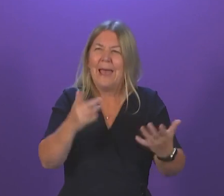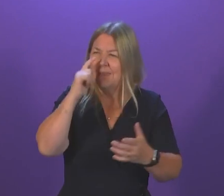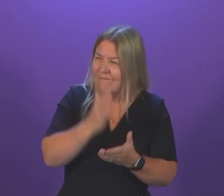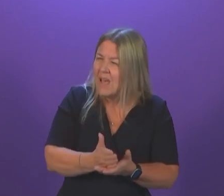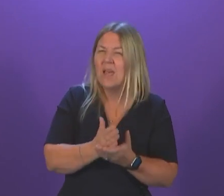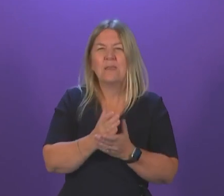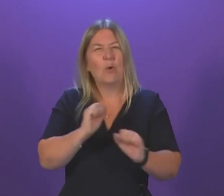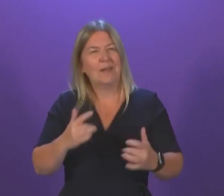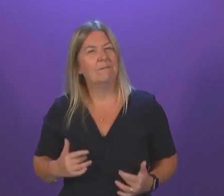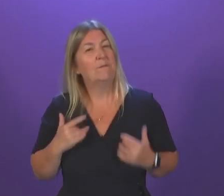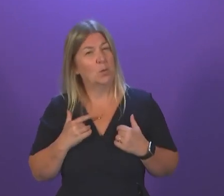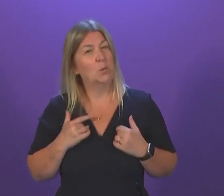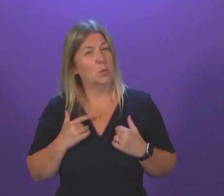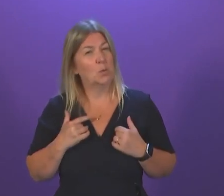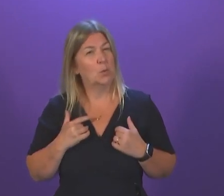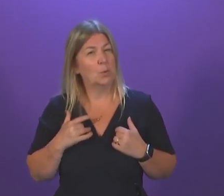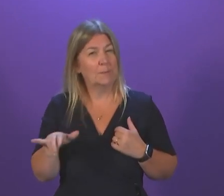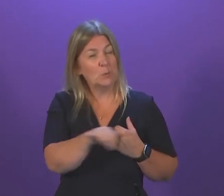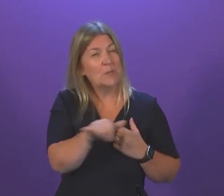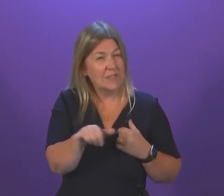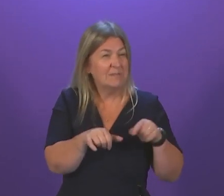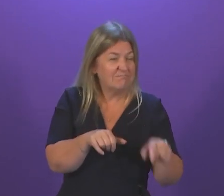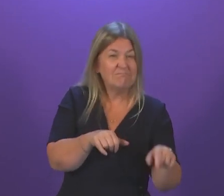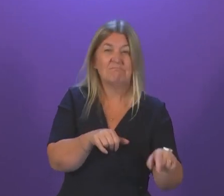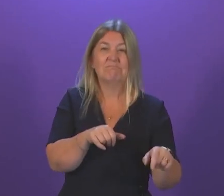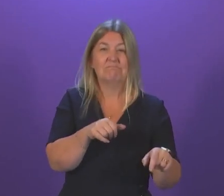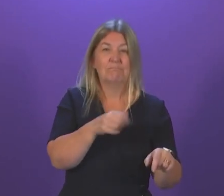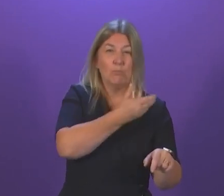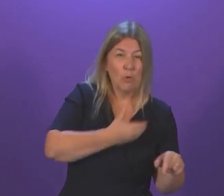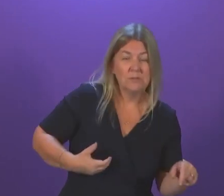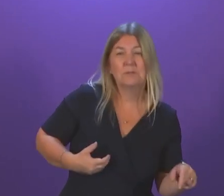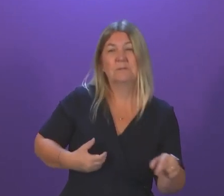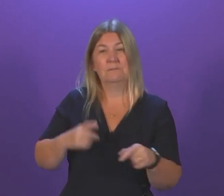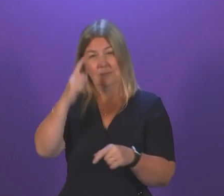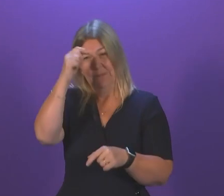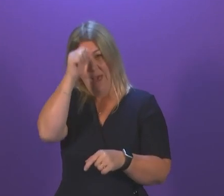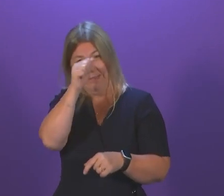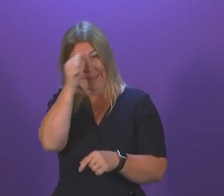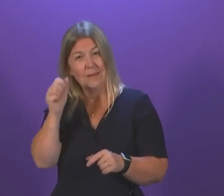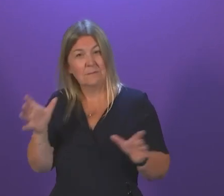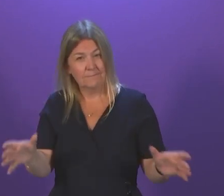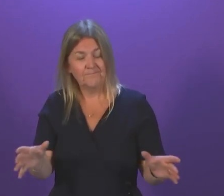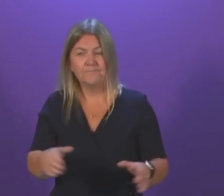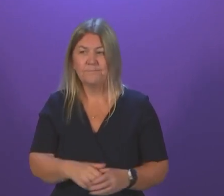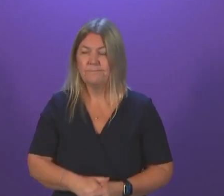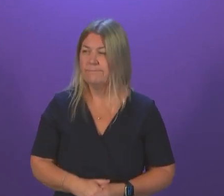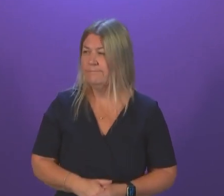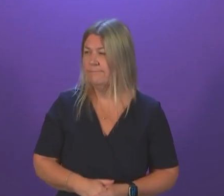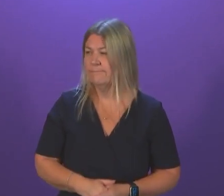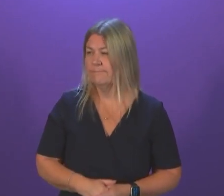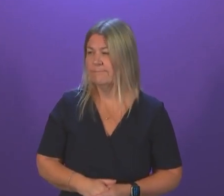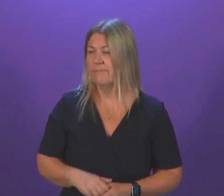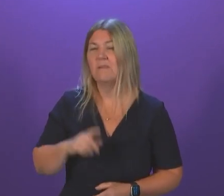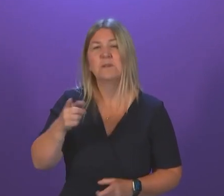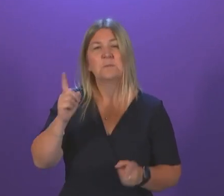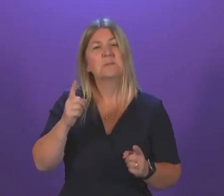Can I thank James Dornan for that question. In regard to the specific proposal of a parades commission, yes, I am